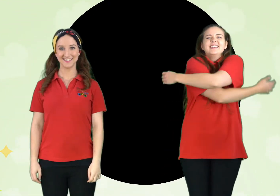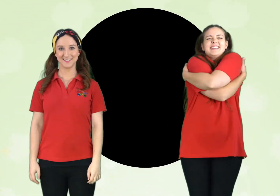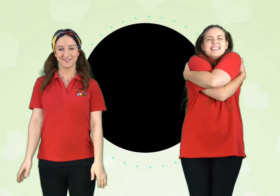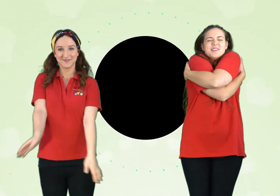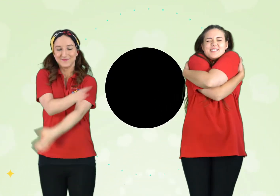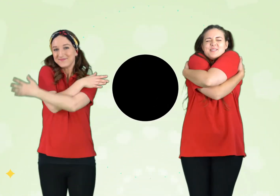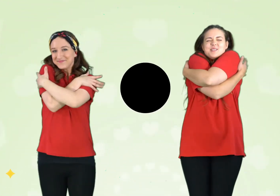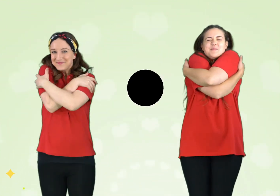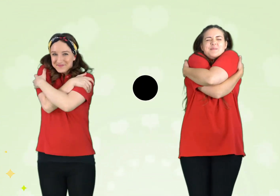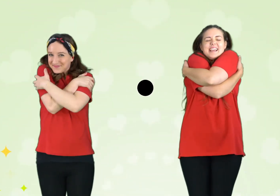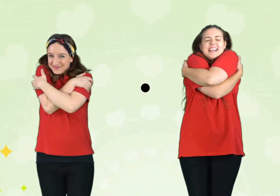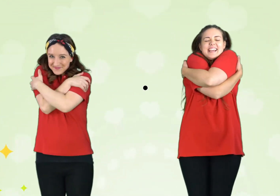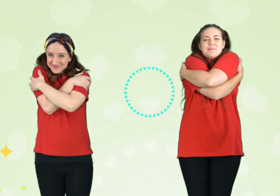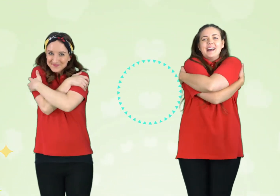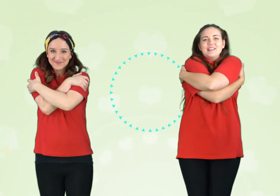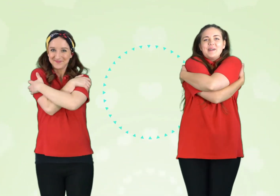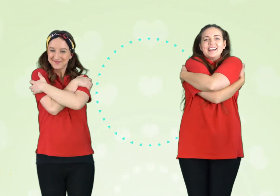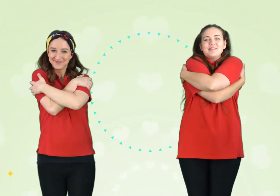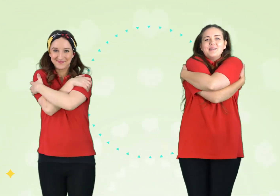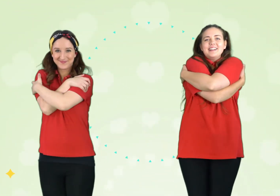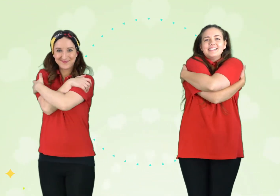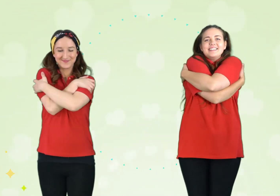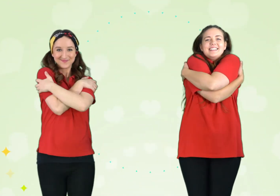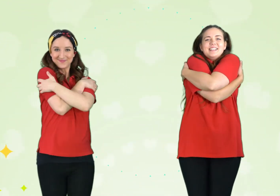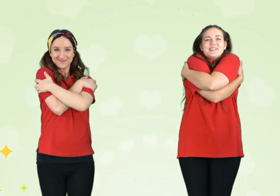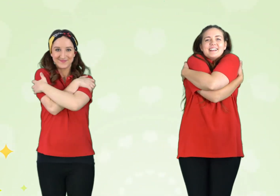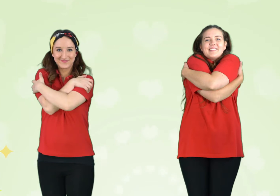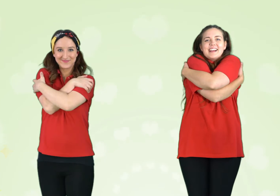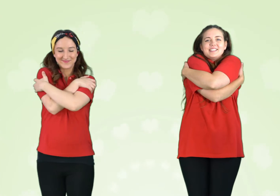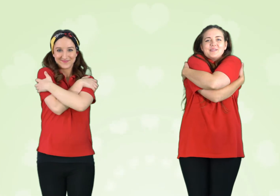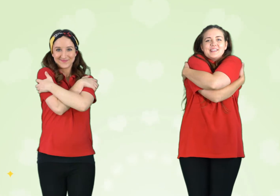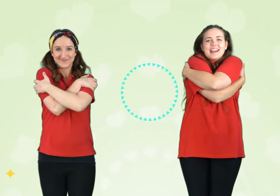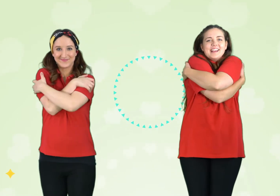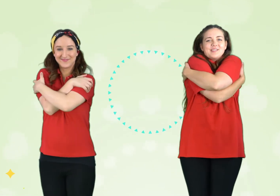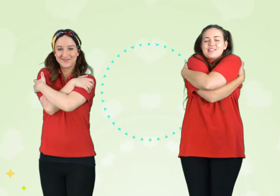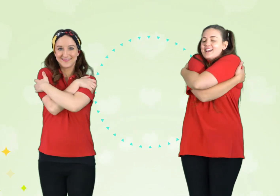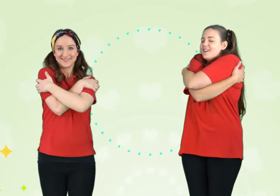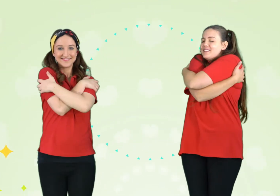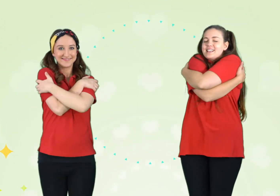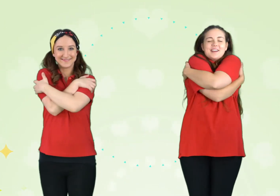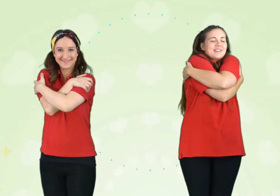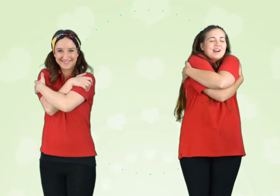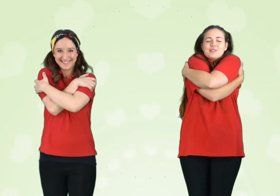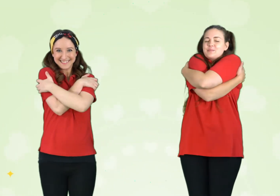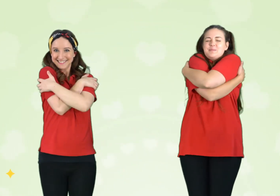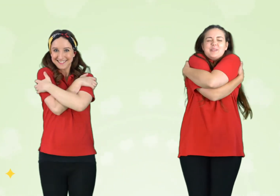Give yourselves a big pat on the back everyone! You've done a great job today, so it's time to give ourselves a big